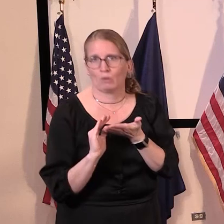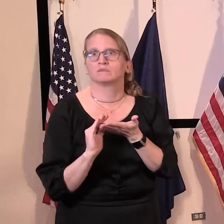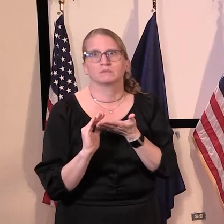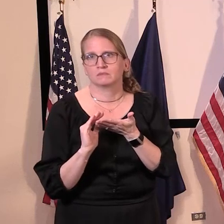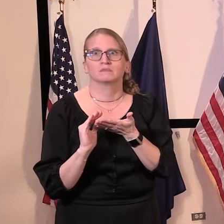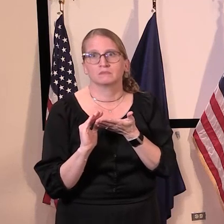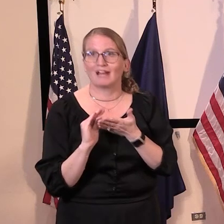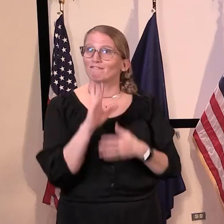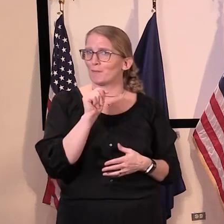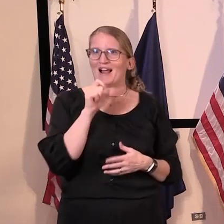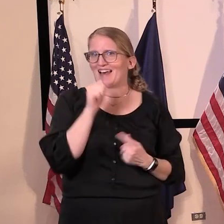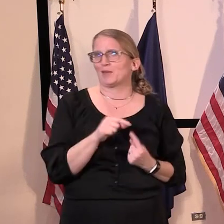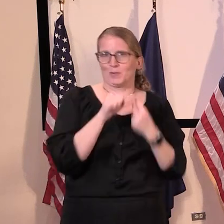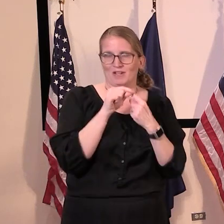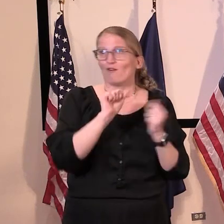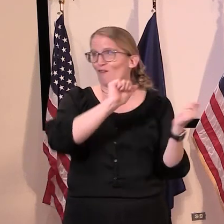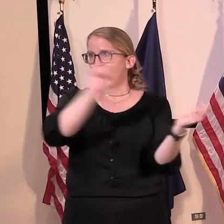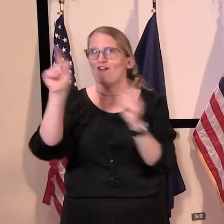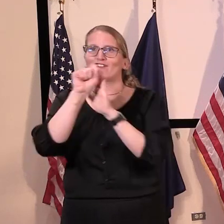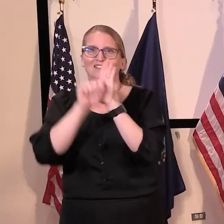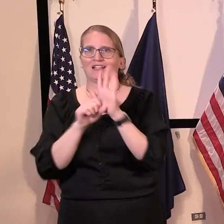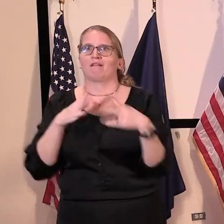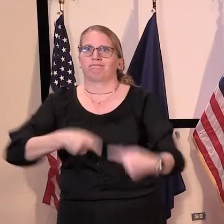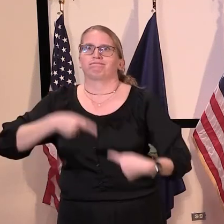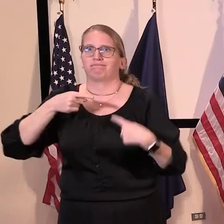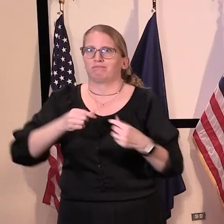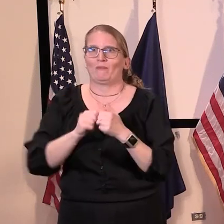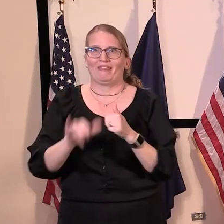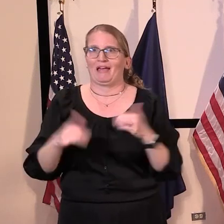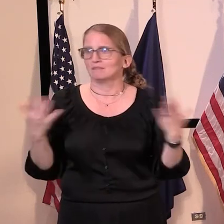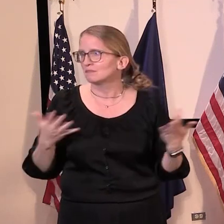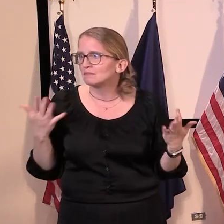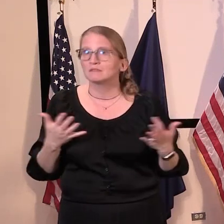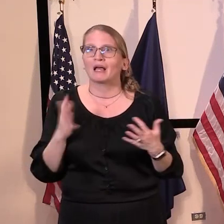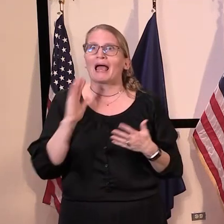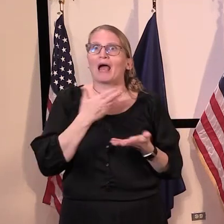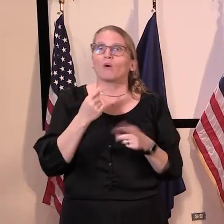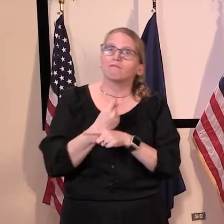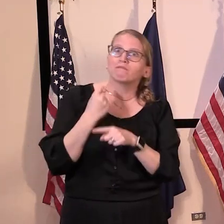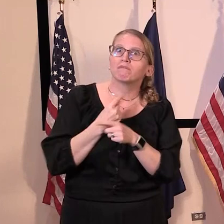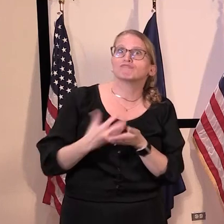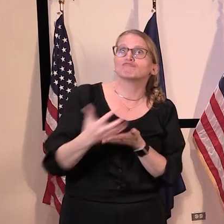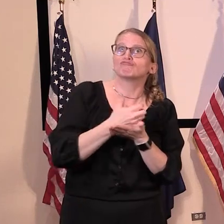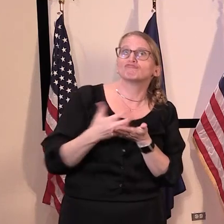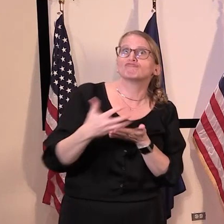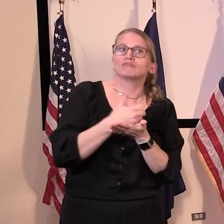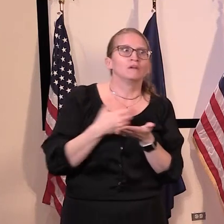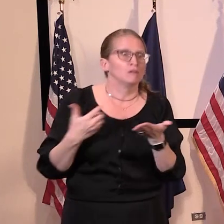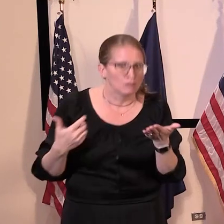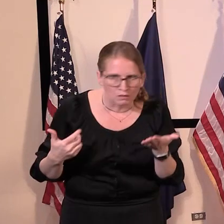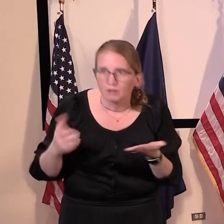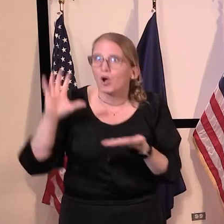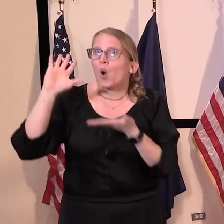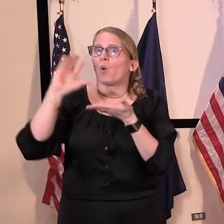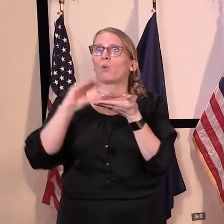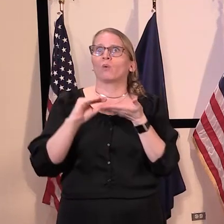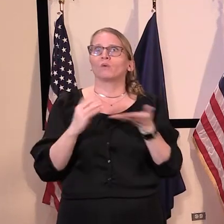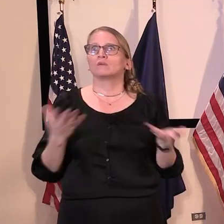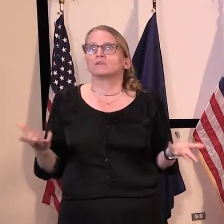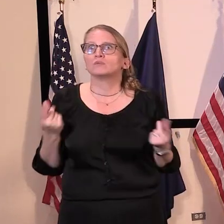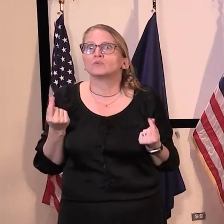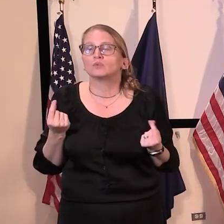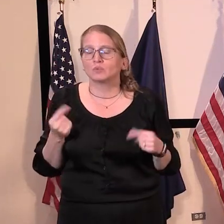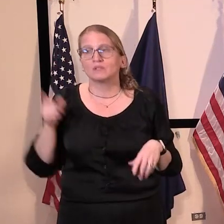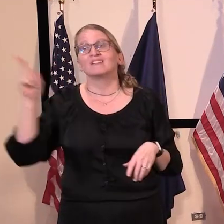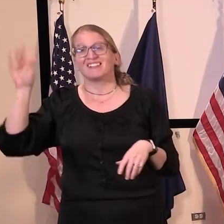have as a focus in Congress going forward, providing aid to the states. And I think that